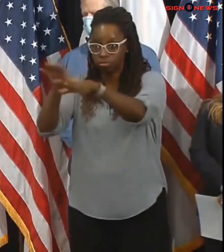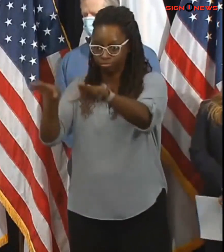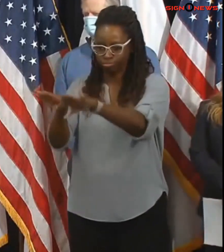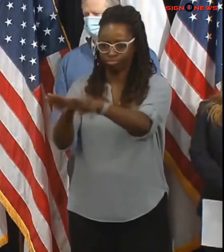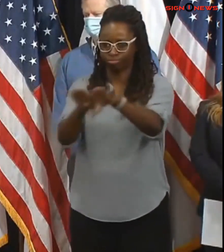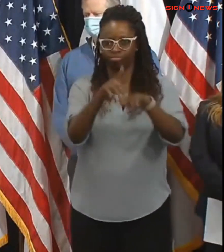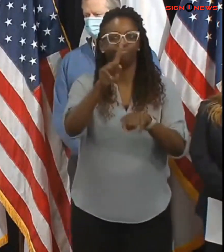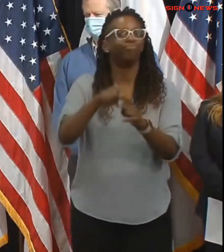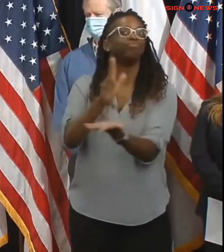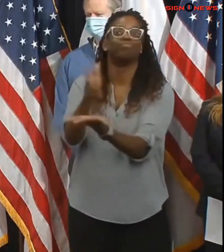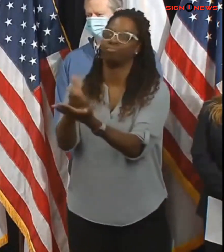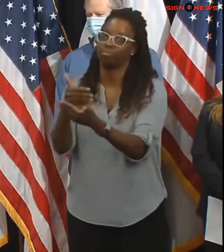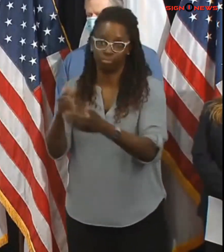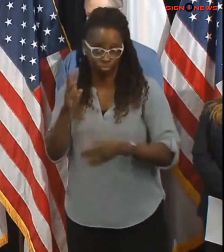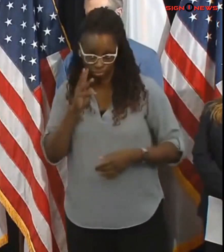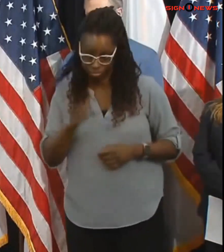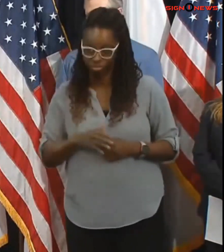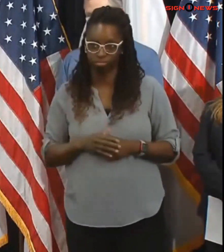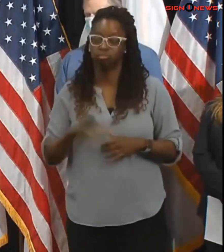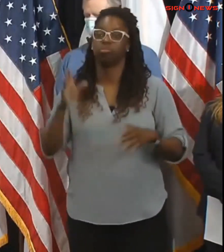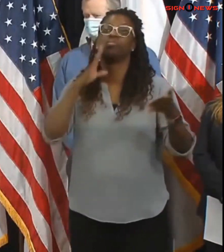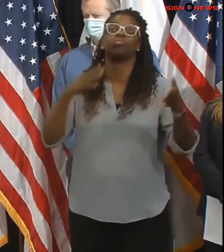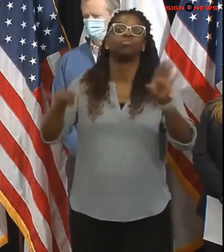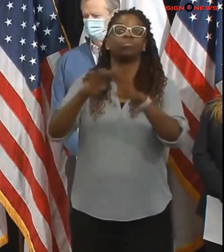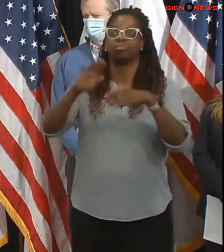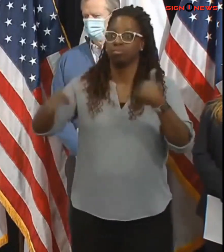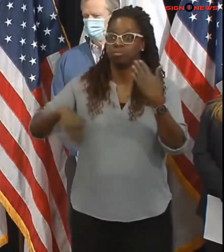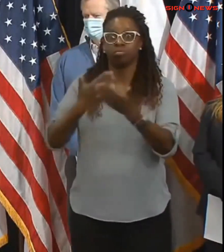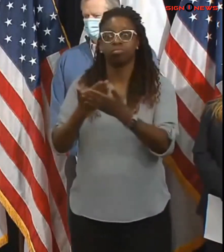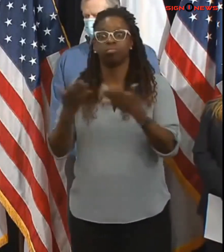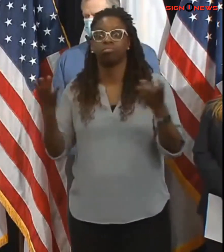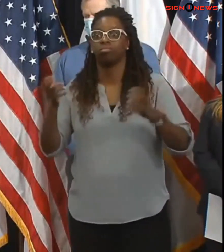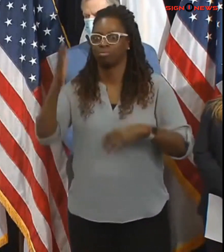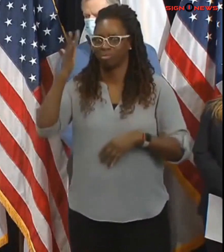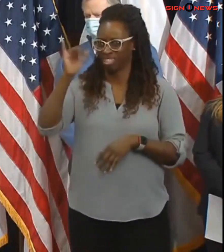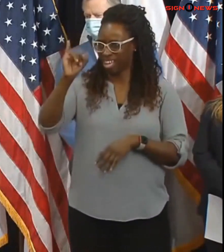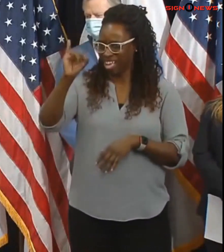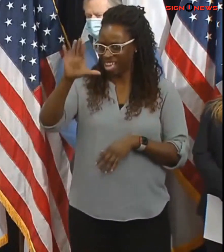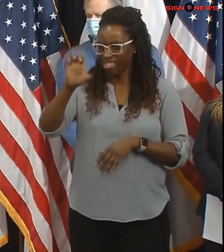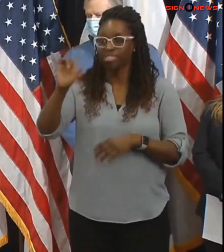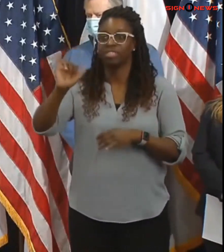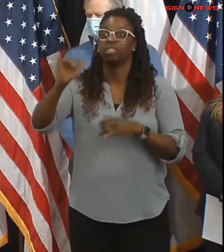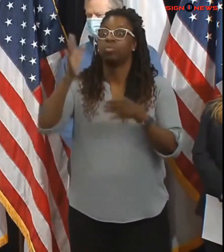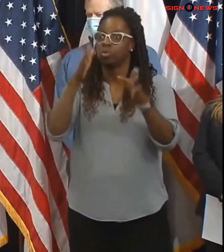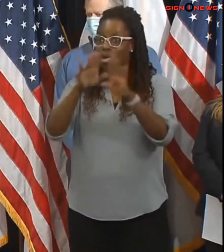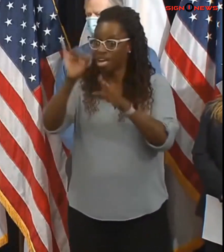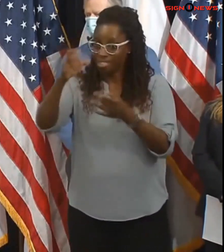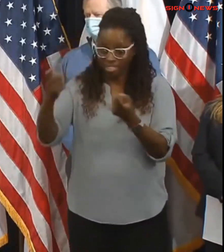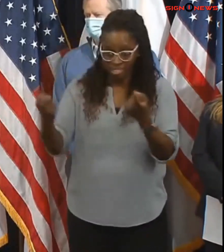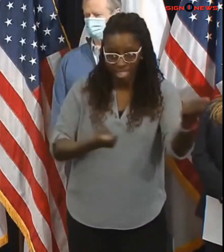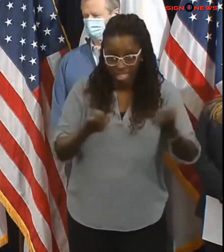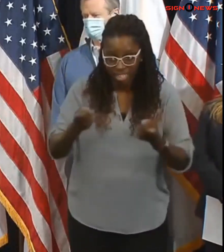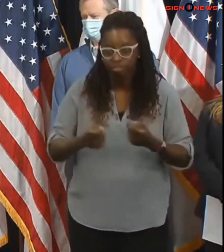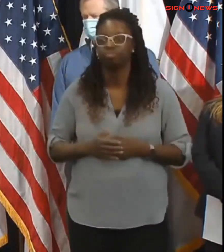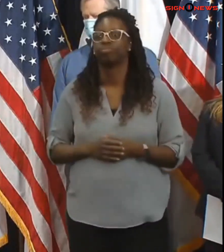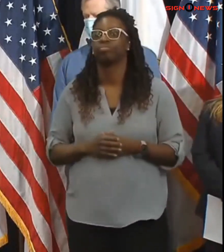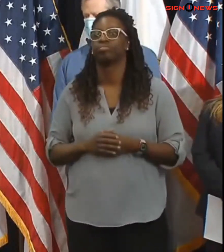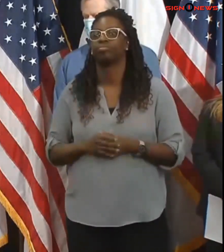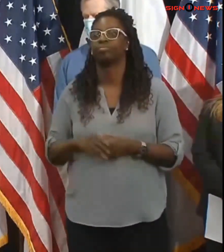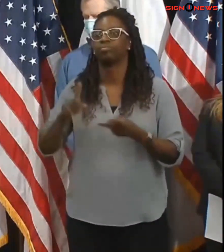managed recreational facilities including ice rinks in the city of boston and the leo j martin ski track in weston to be able for us